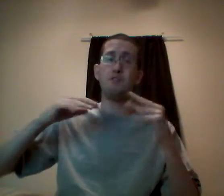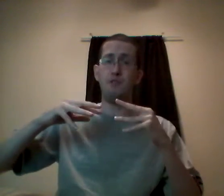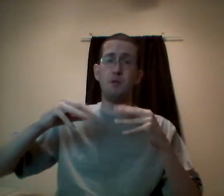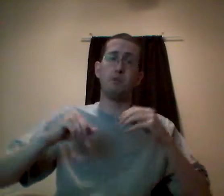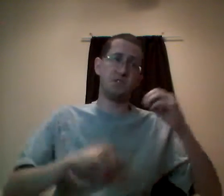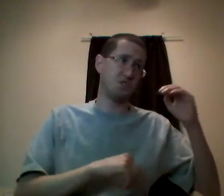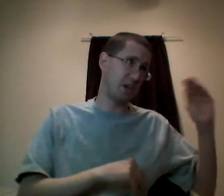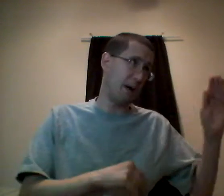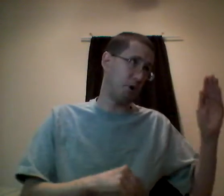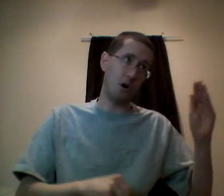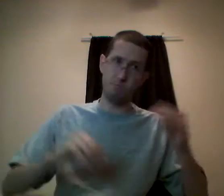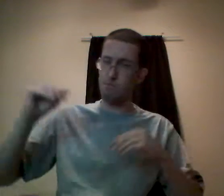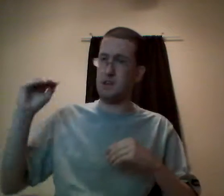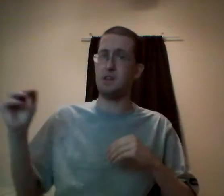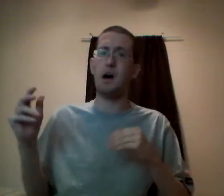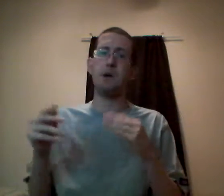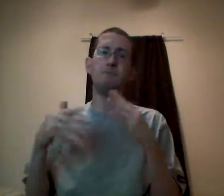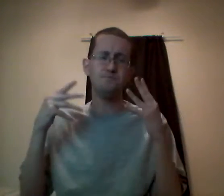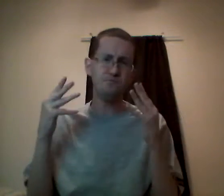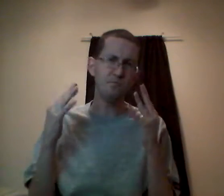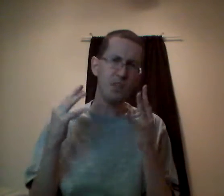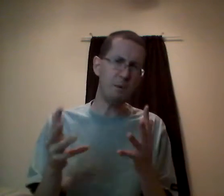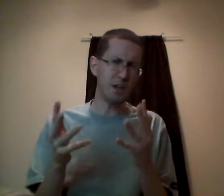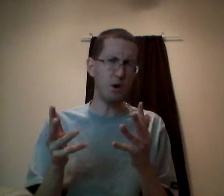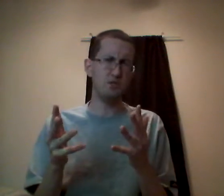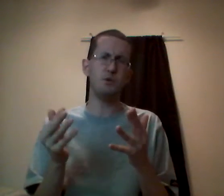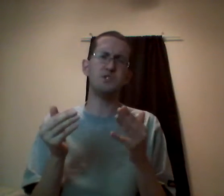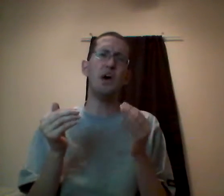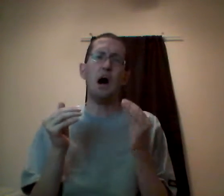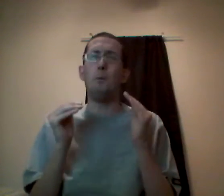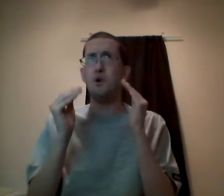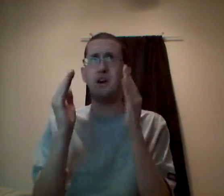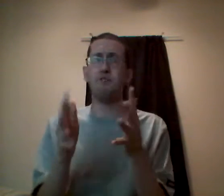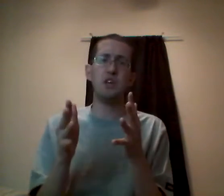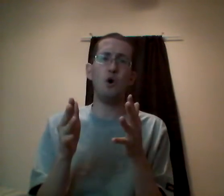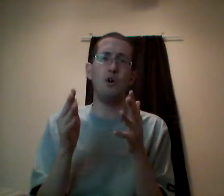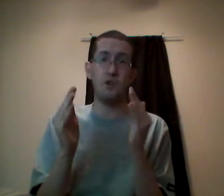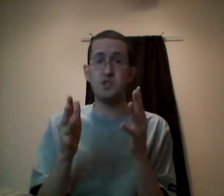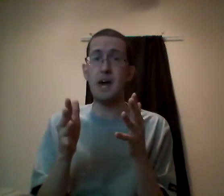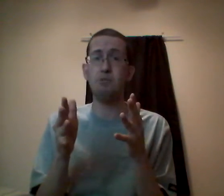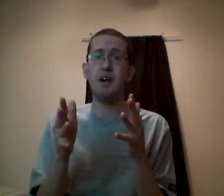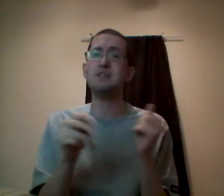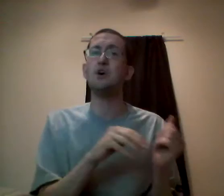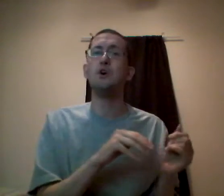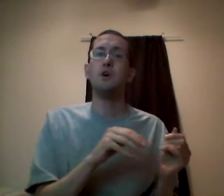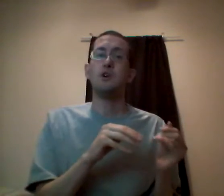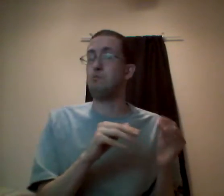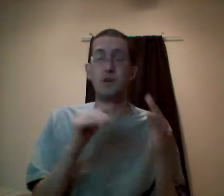developers such as Capcom and Konami. I'm thinking what I'll do is I'll put out a video of those game plays complete